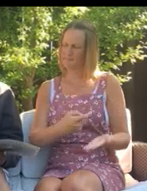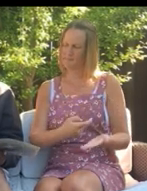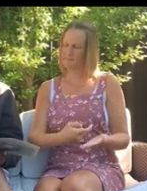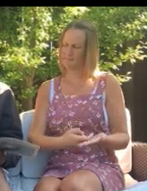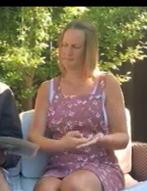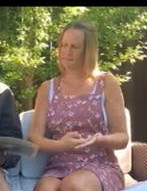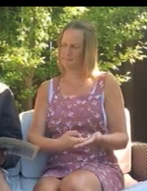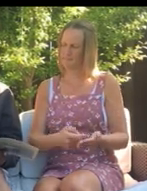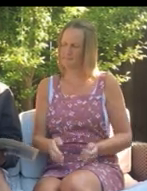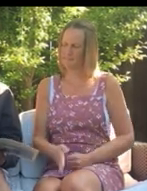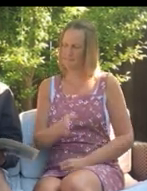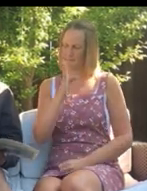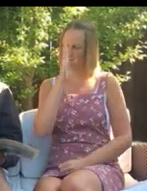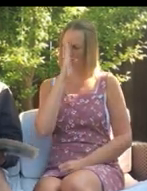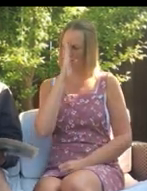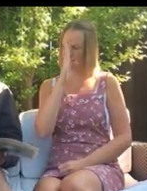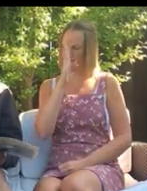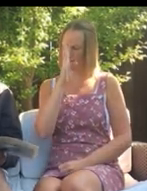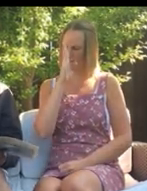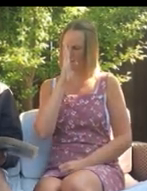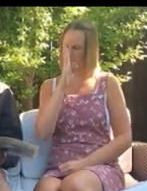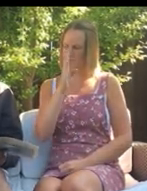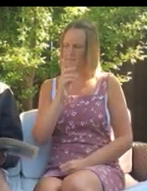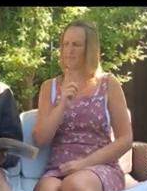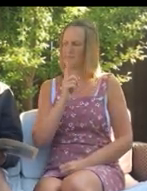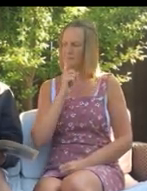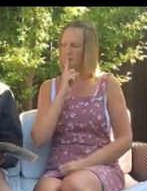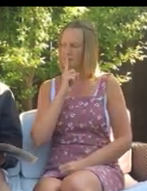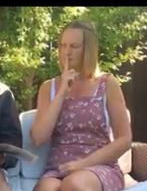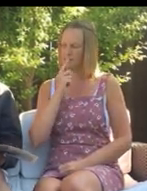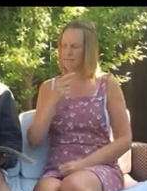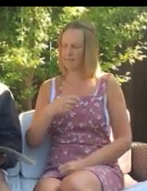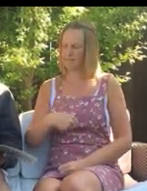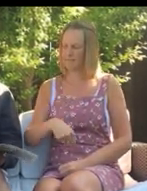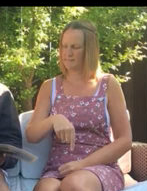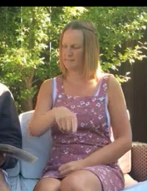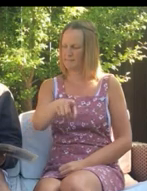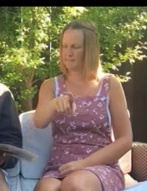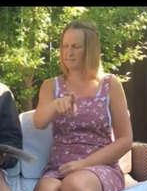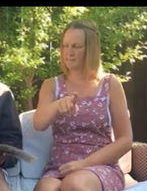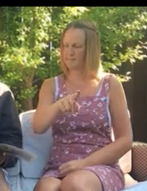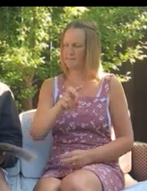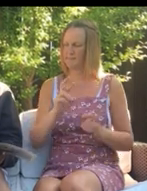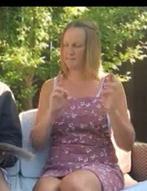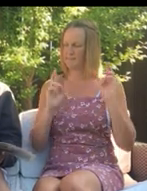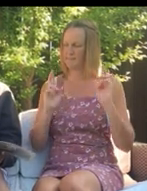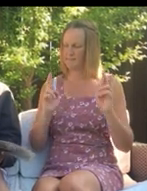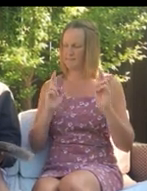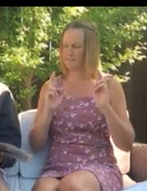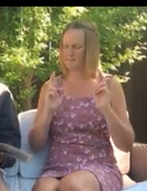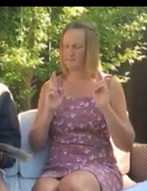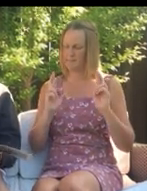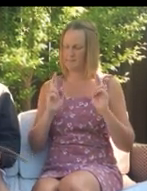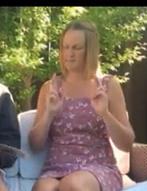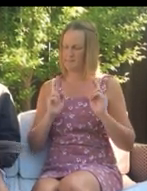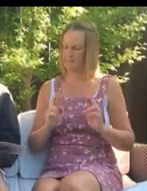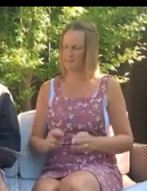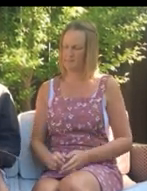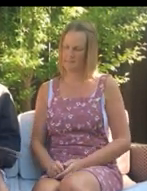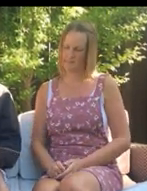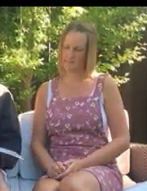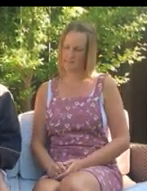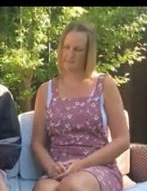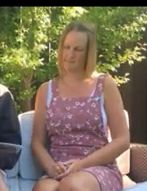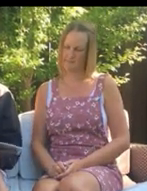We must get back to Rags. There's danger. And quietly they slip away, unseen their hope by any